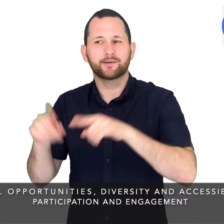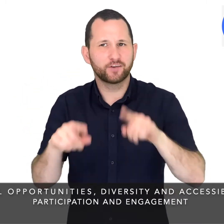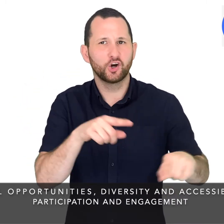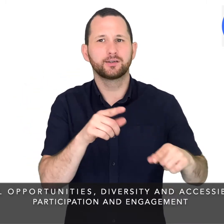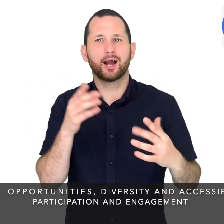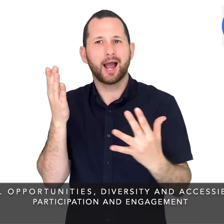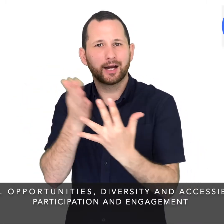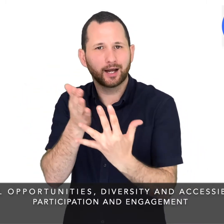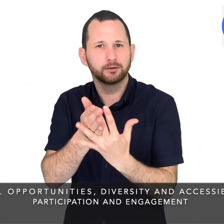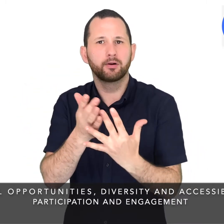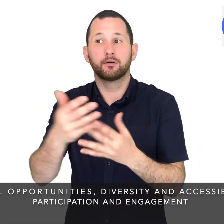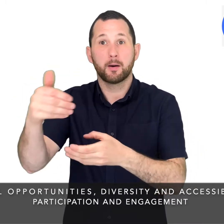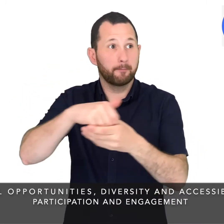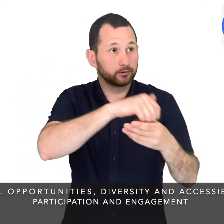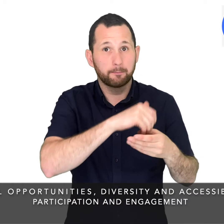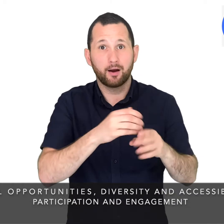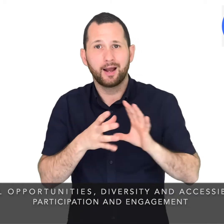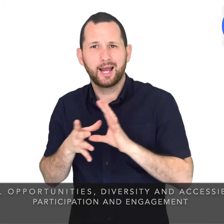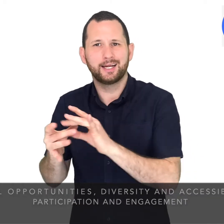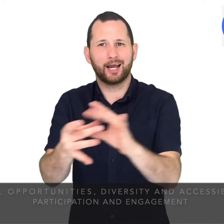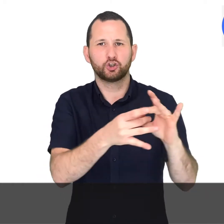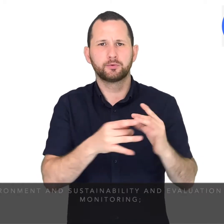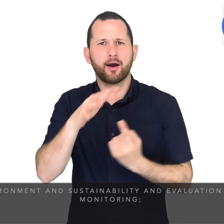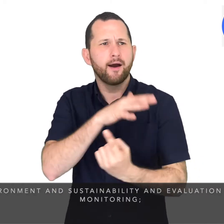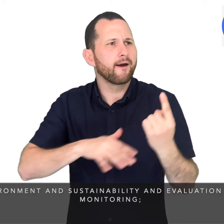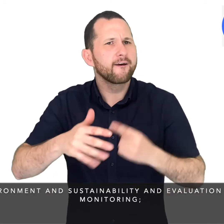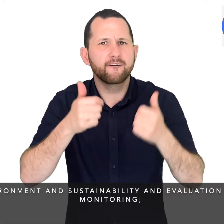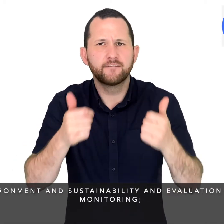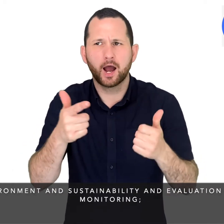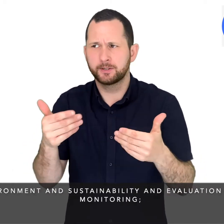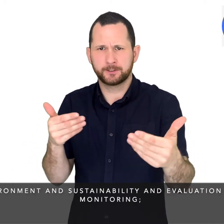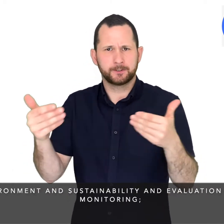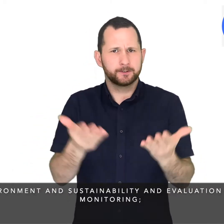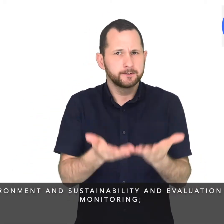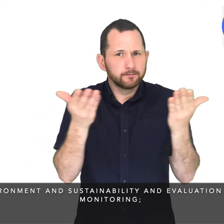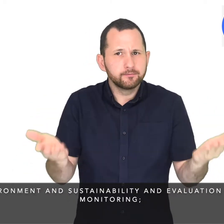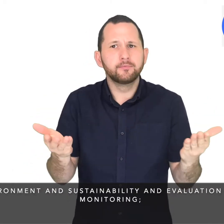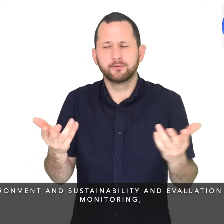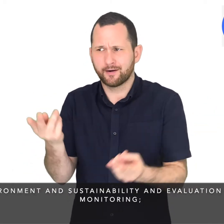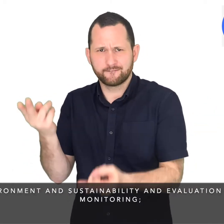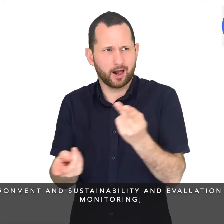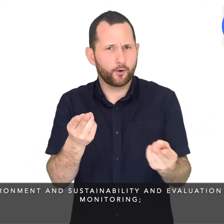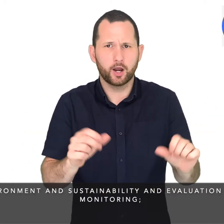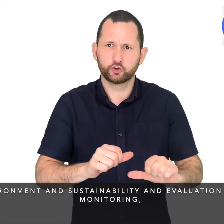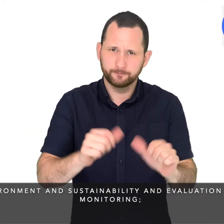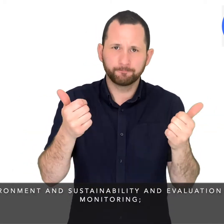Participation and engagement Environment and sustainability And evaluation and monitoring